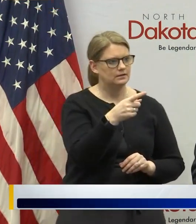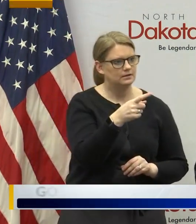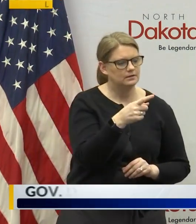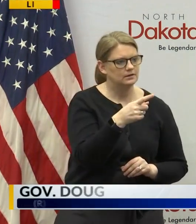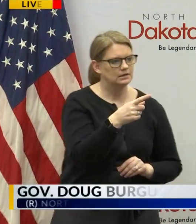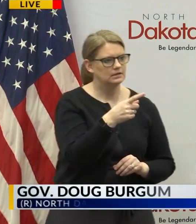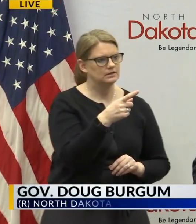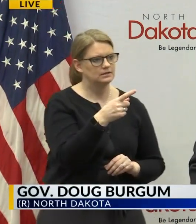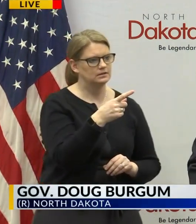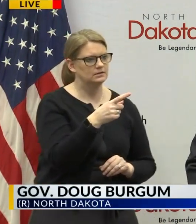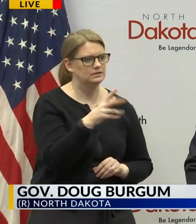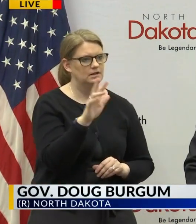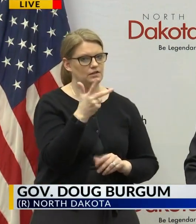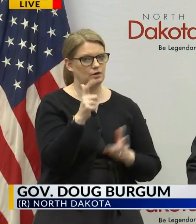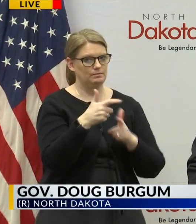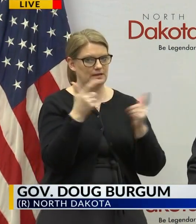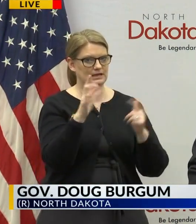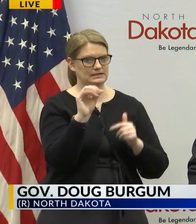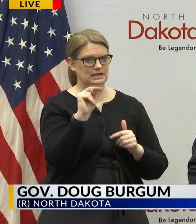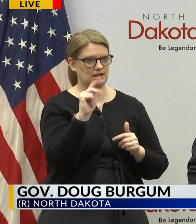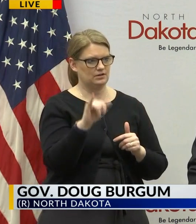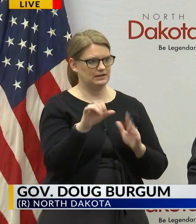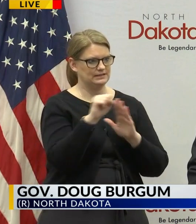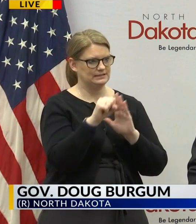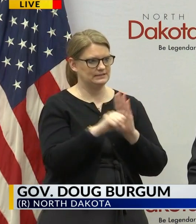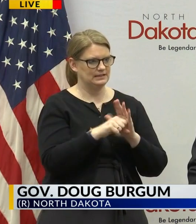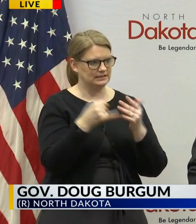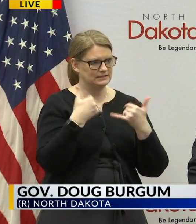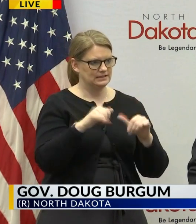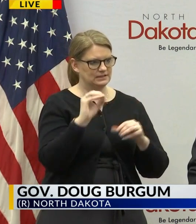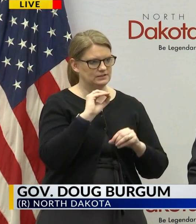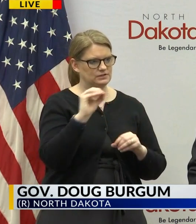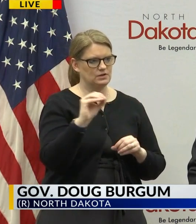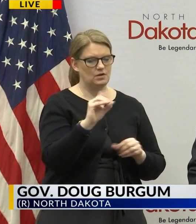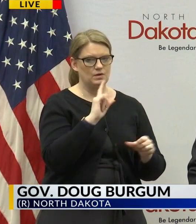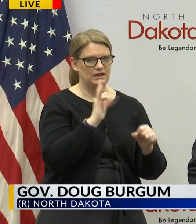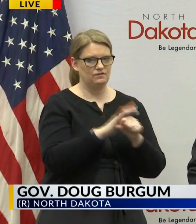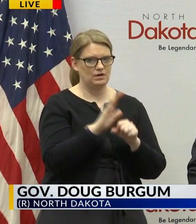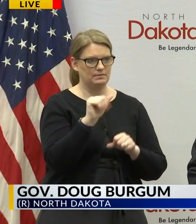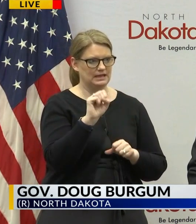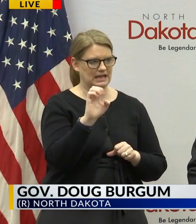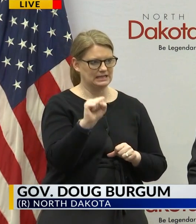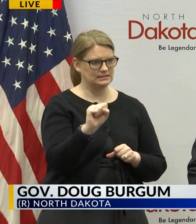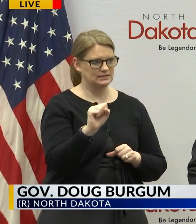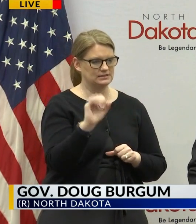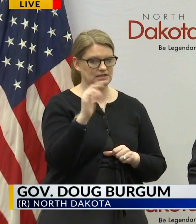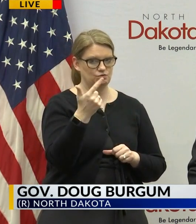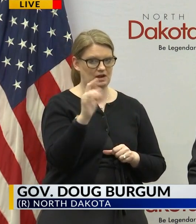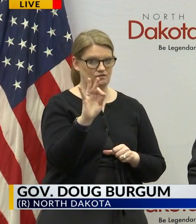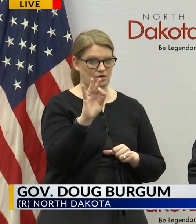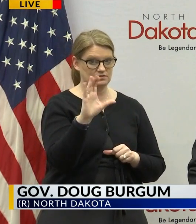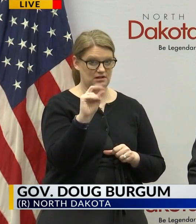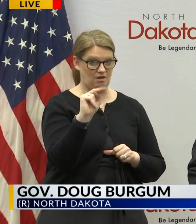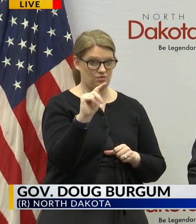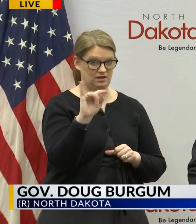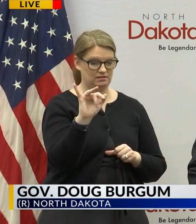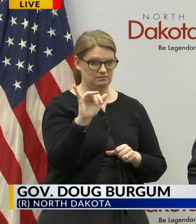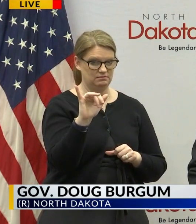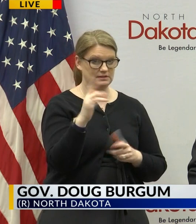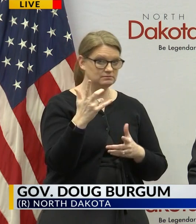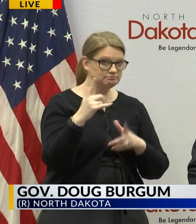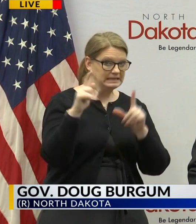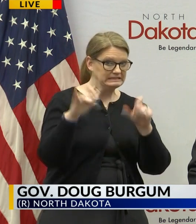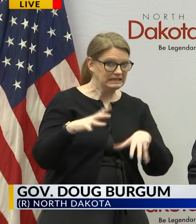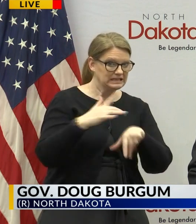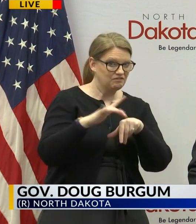the third largest county in the state still has no confirmed cases at this point is that grand forks county is there testing